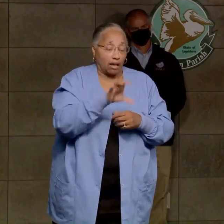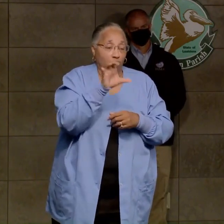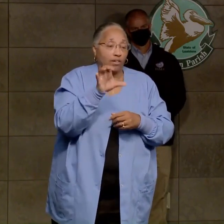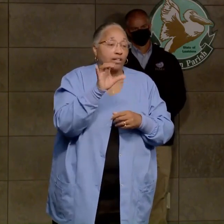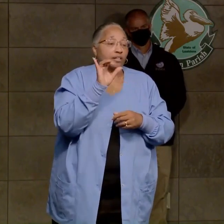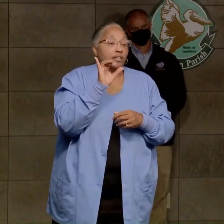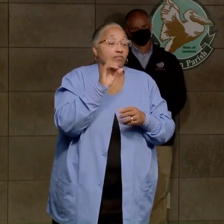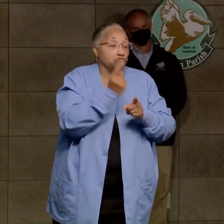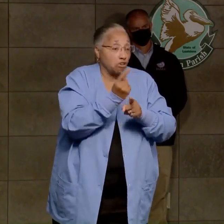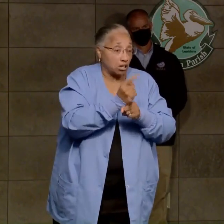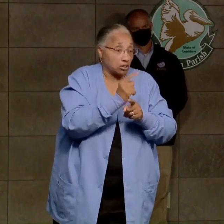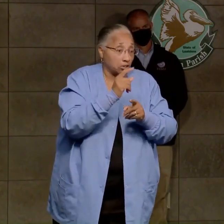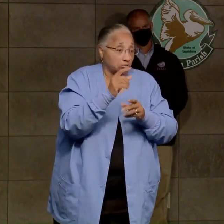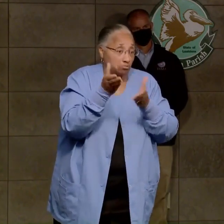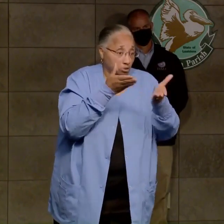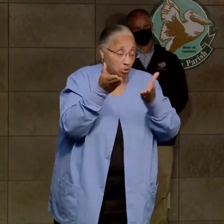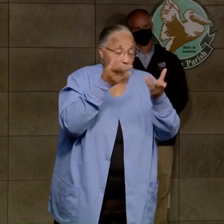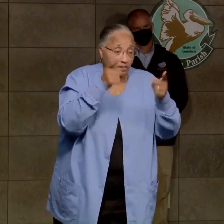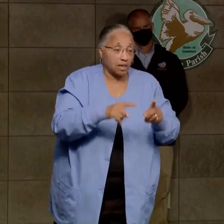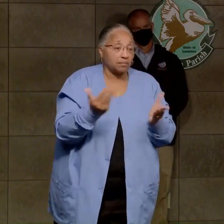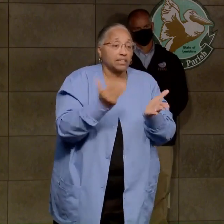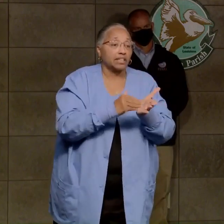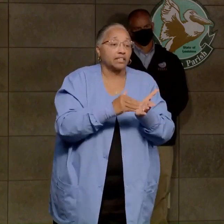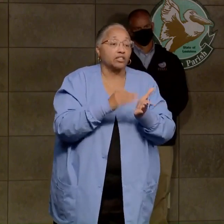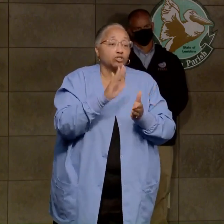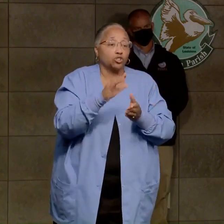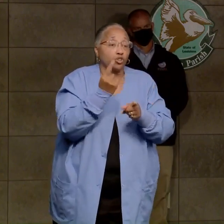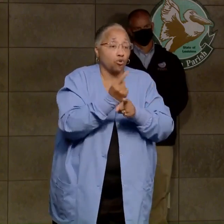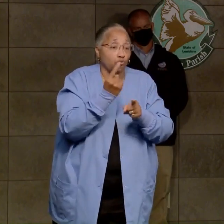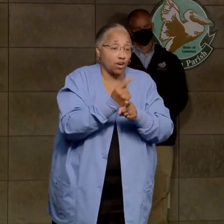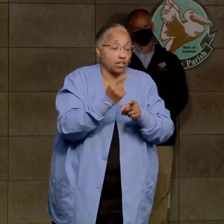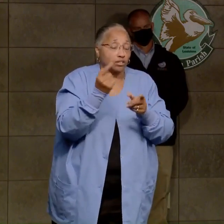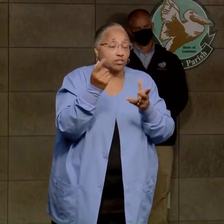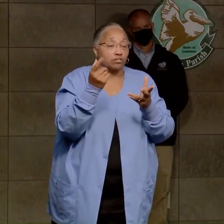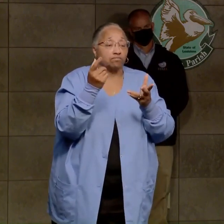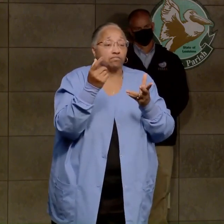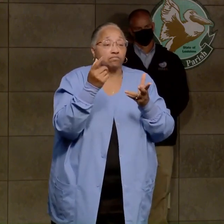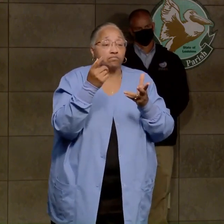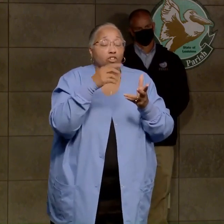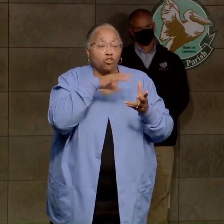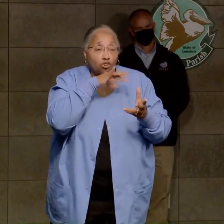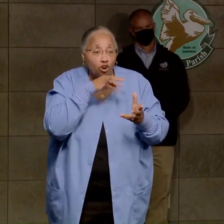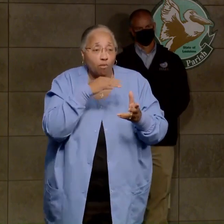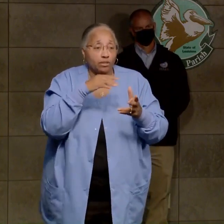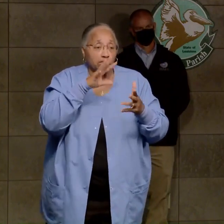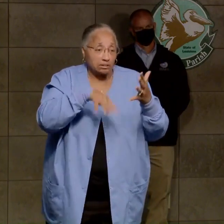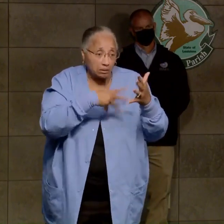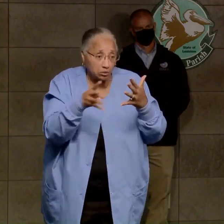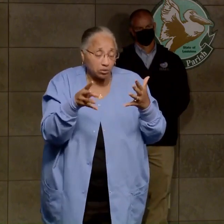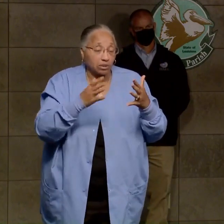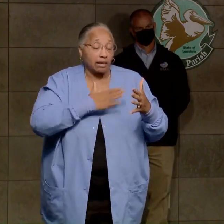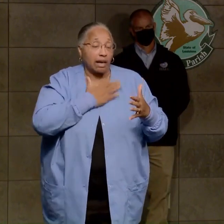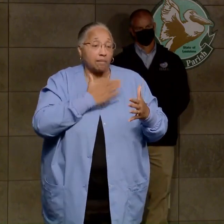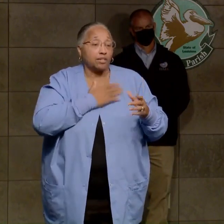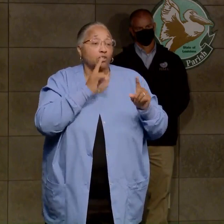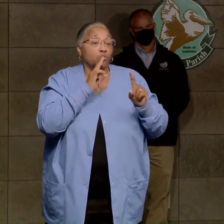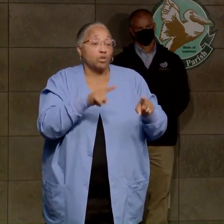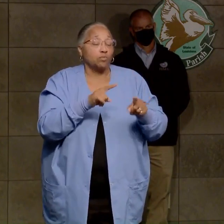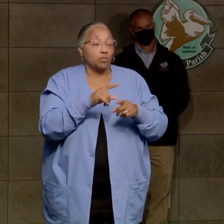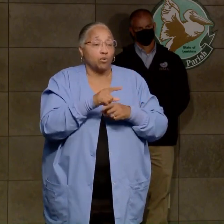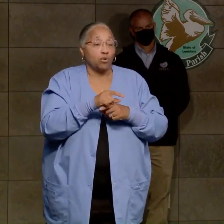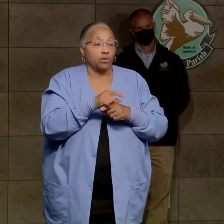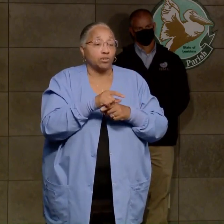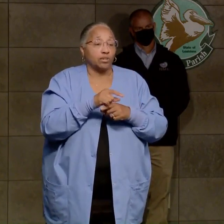resumed again, so follow your regular garbage for the small leaves and the spoiled food and your regular garbage. And happy to report that transit